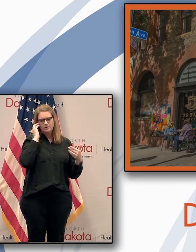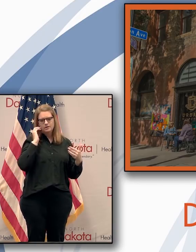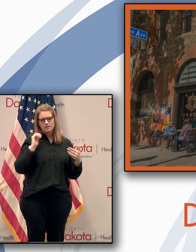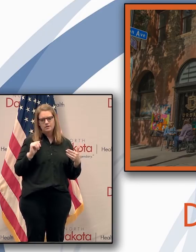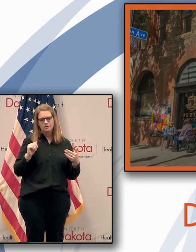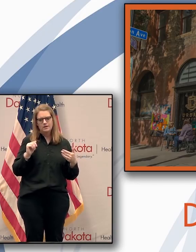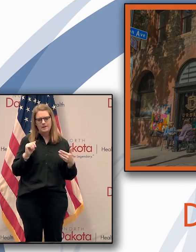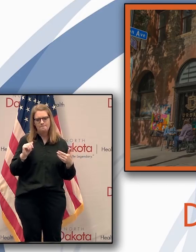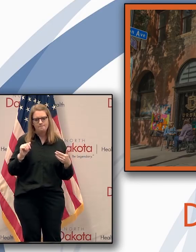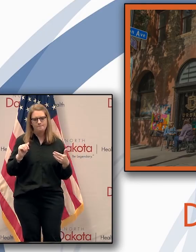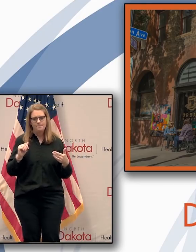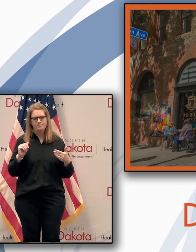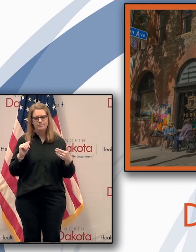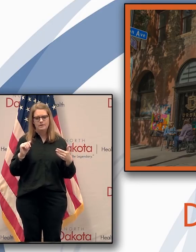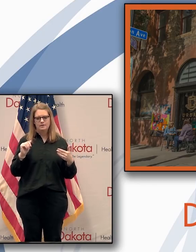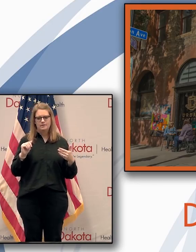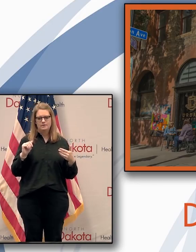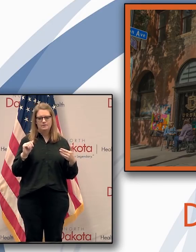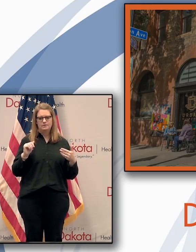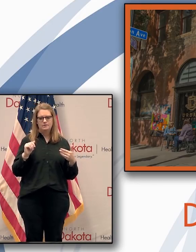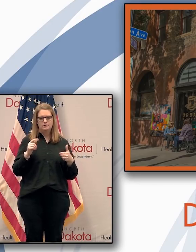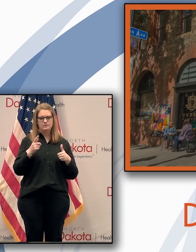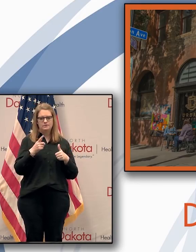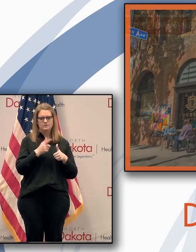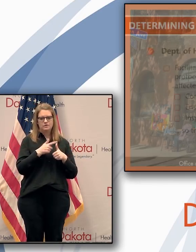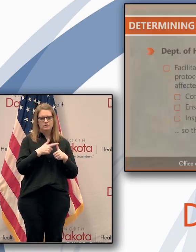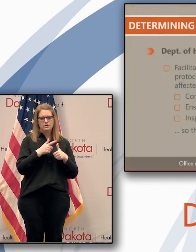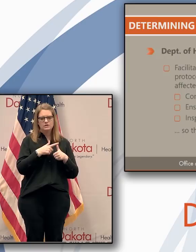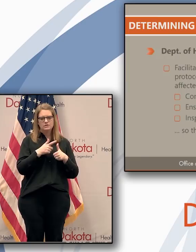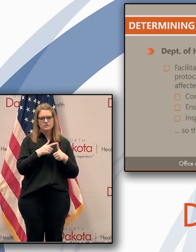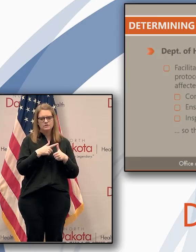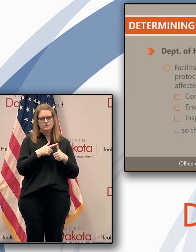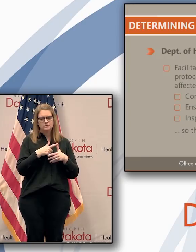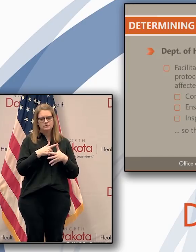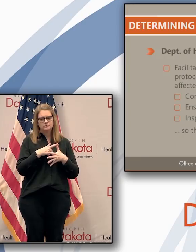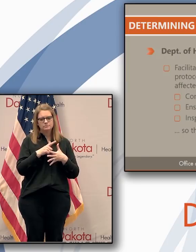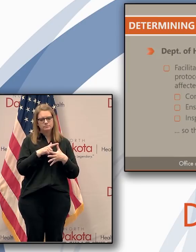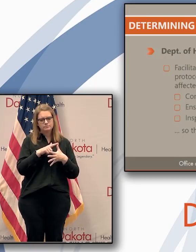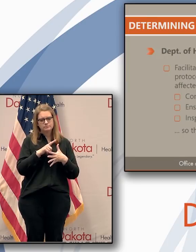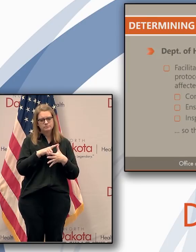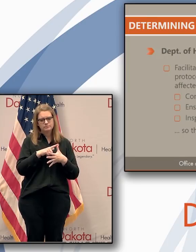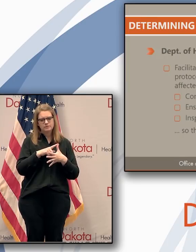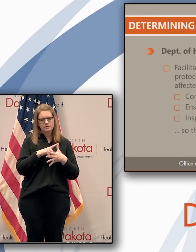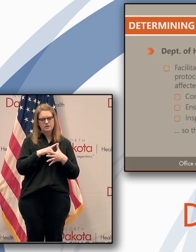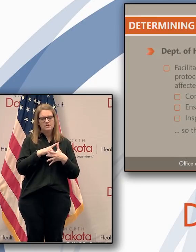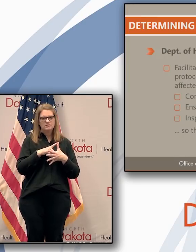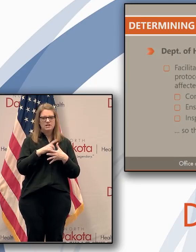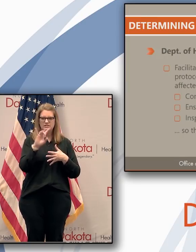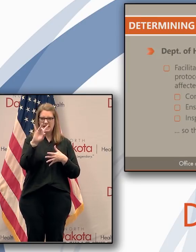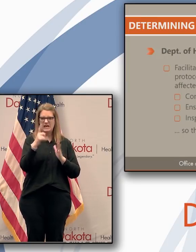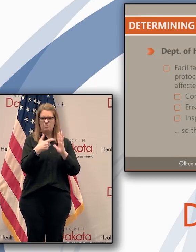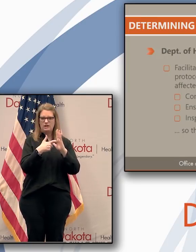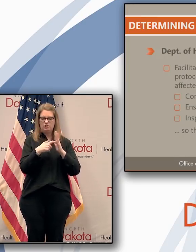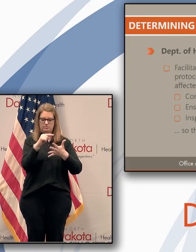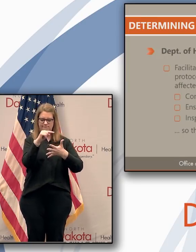The first one of those that we're going to go through is this one through eight right here on the eight criteria.